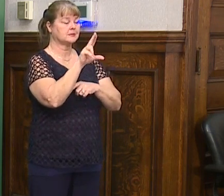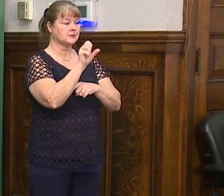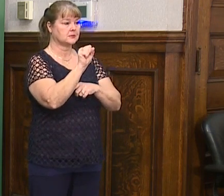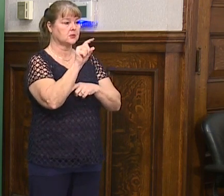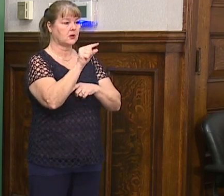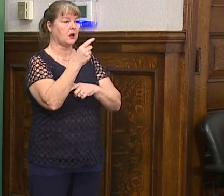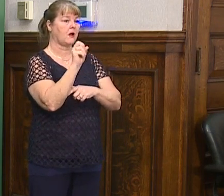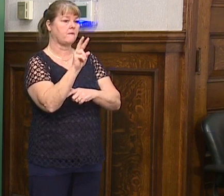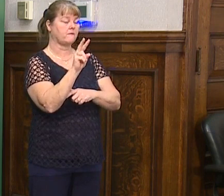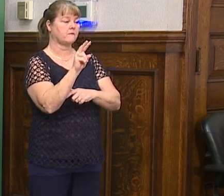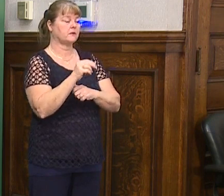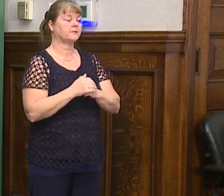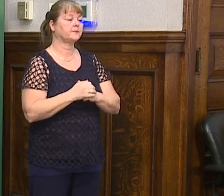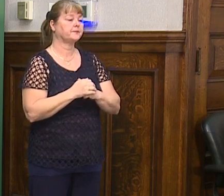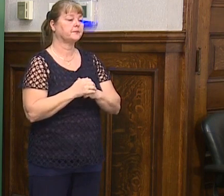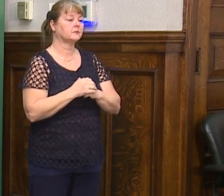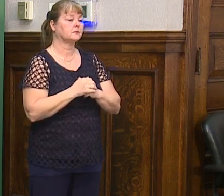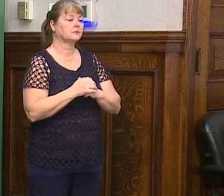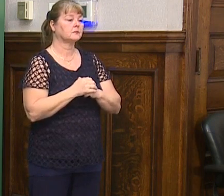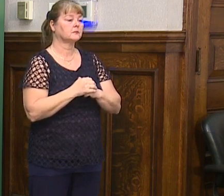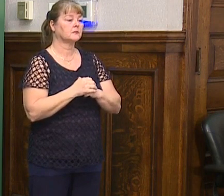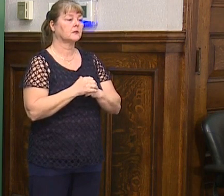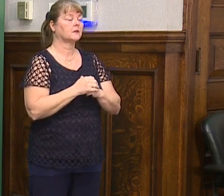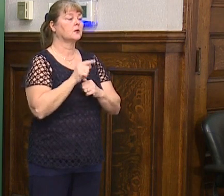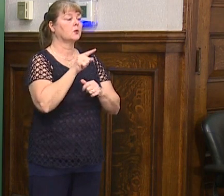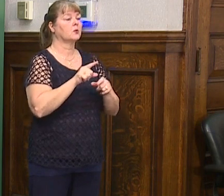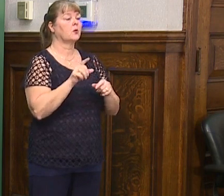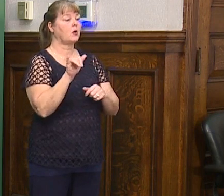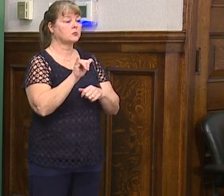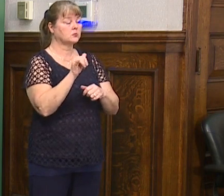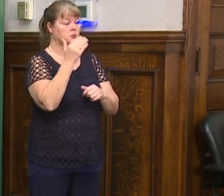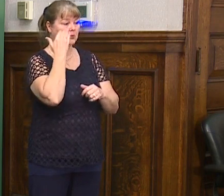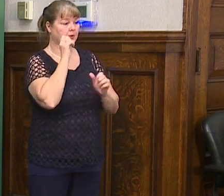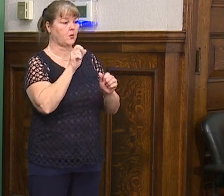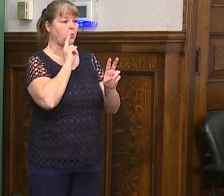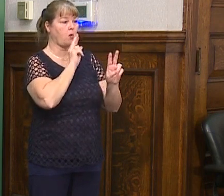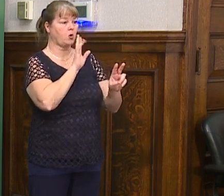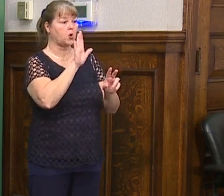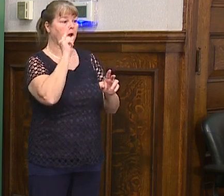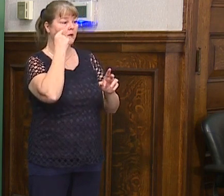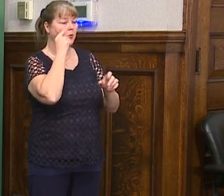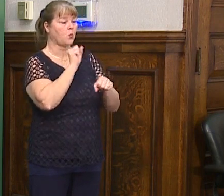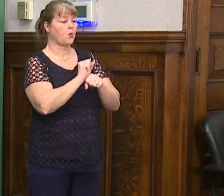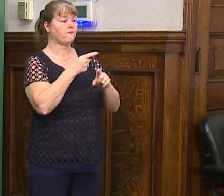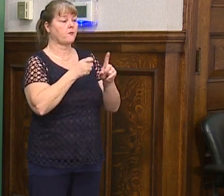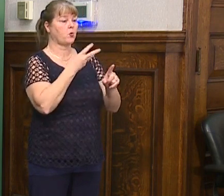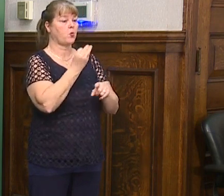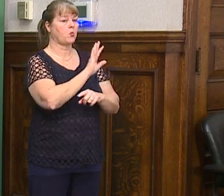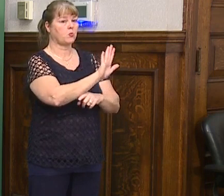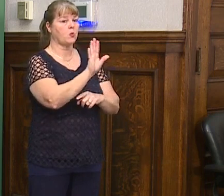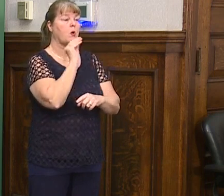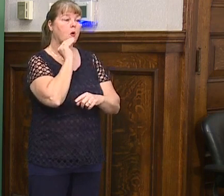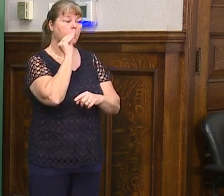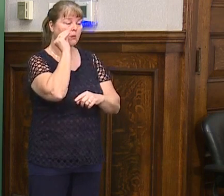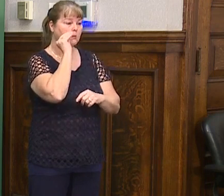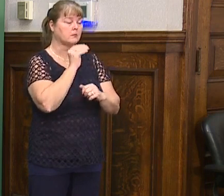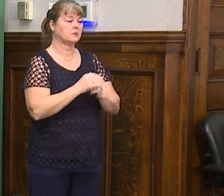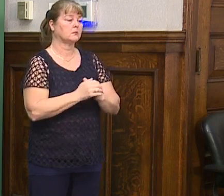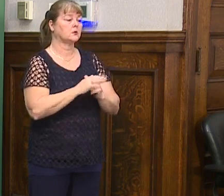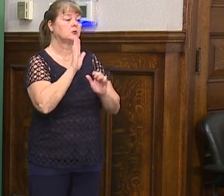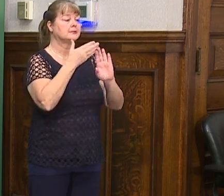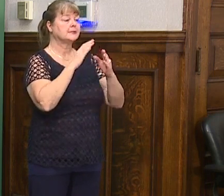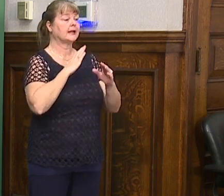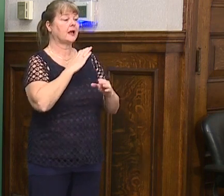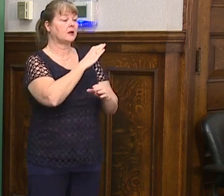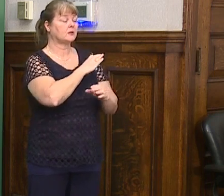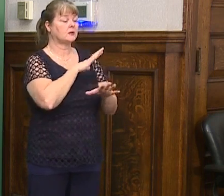2020census.gov. You also now can watch your government at work from your own home. Your